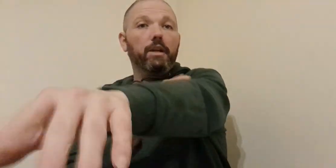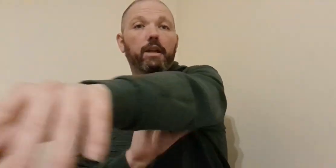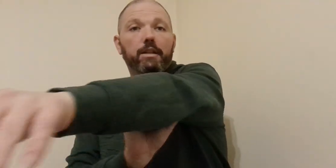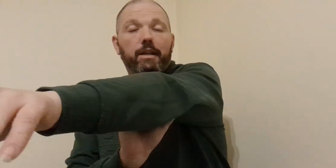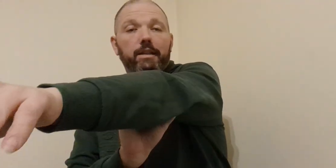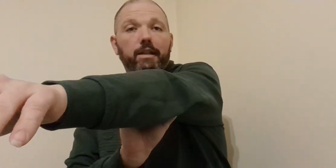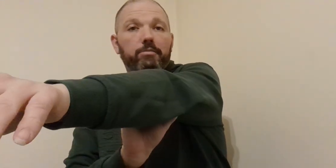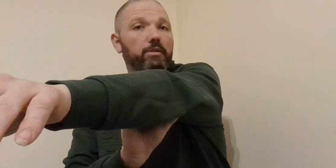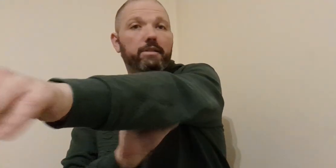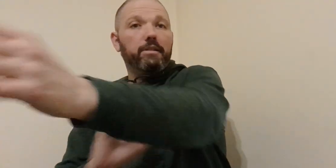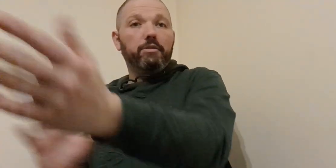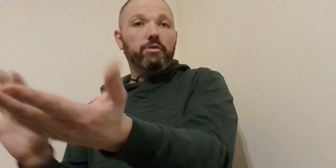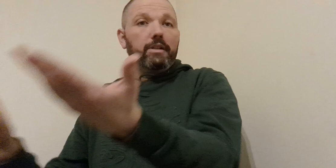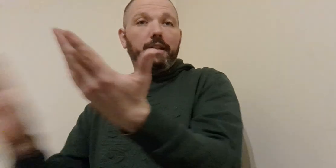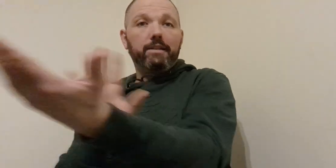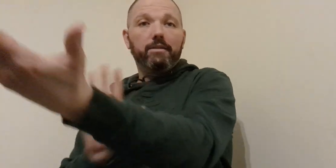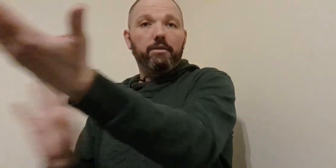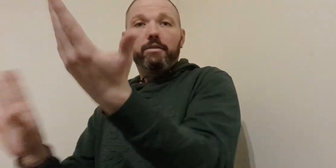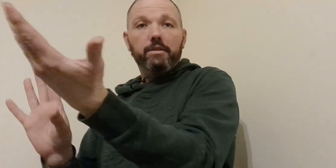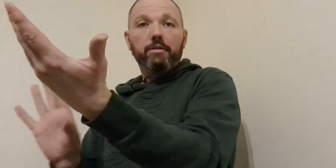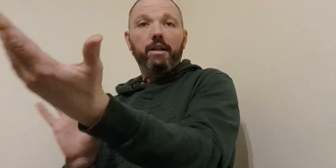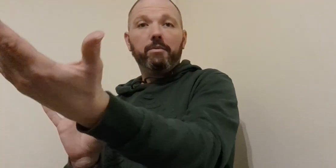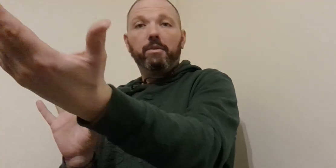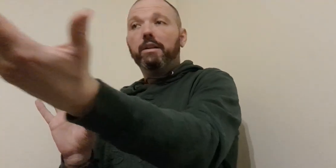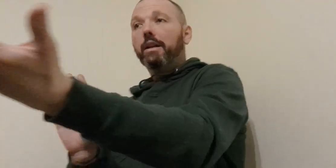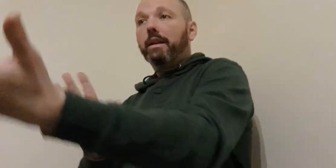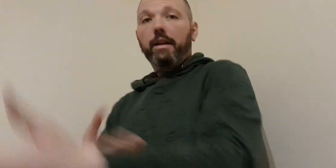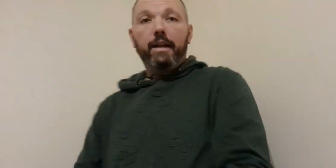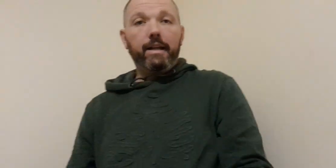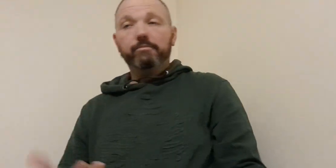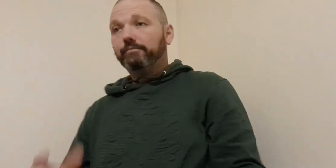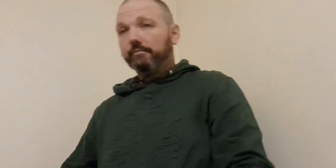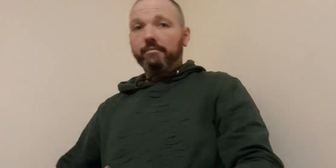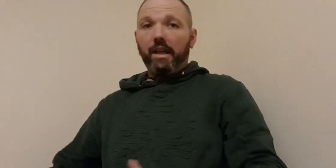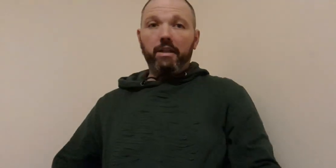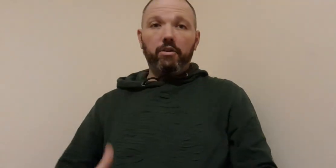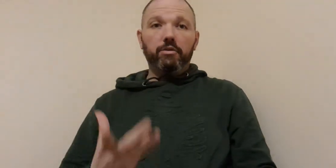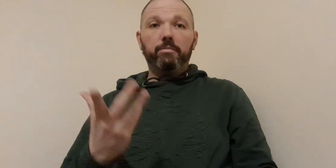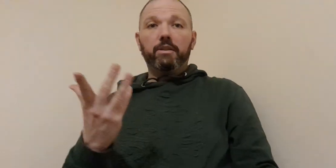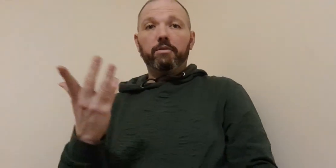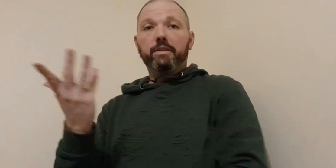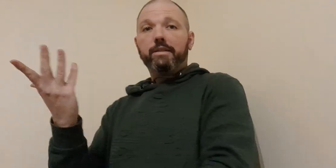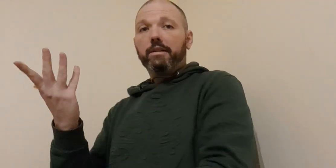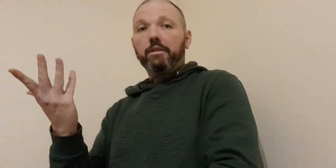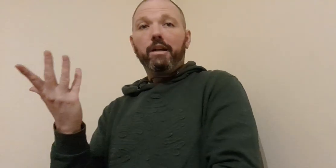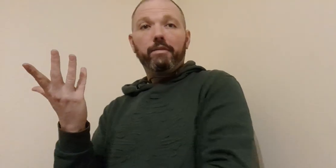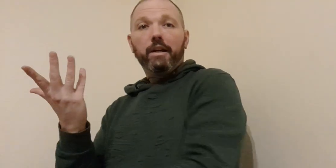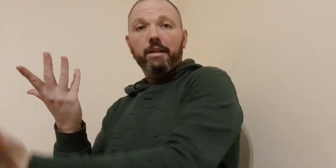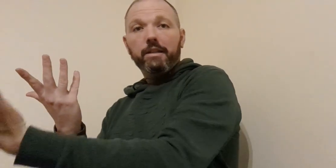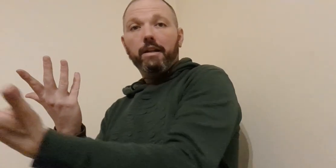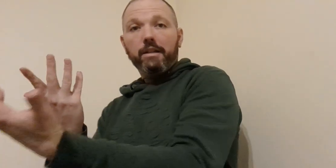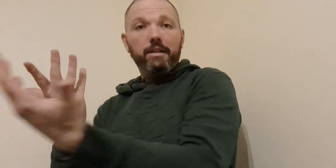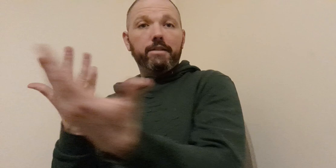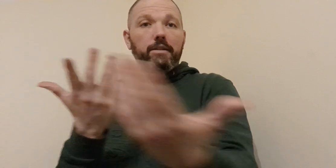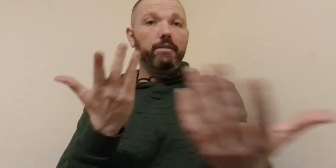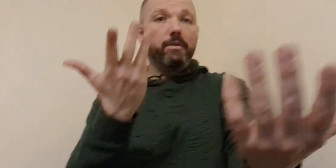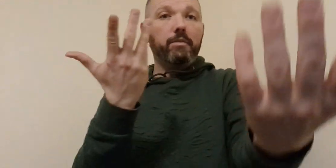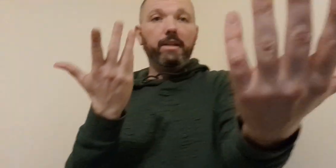at the elbow let's let go joint that's another like a common one um it can also be used let's let's let go off on an on an inside where you're